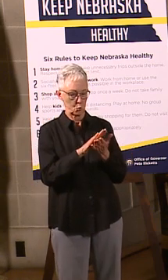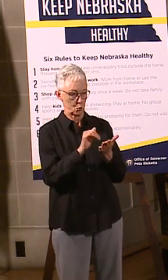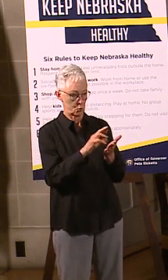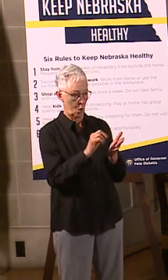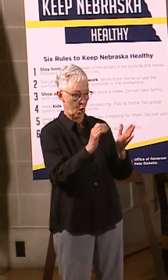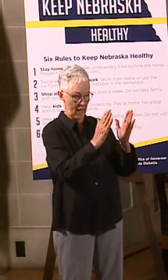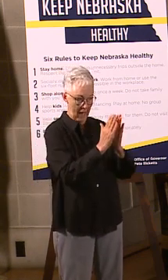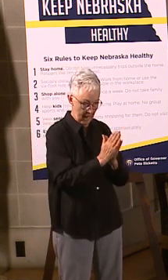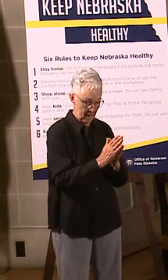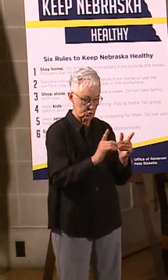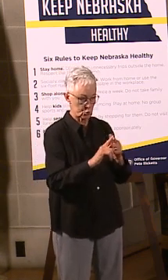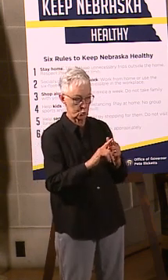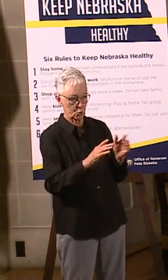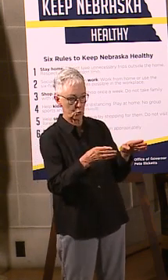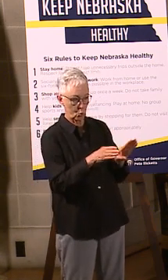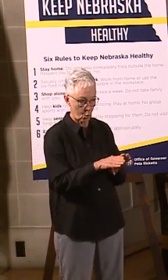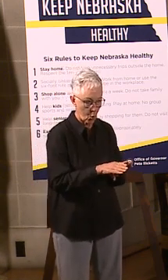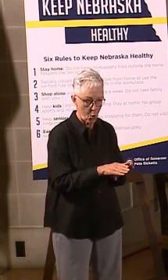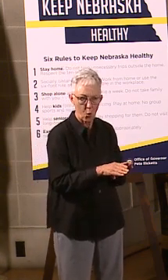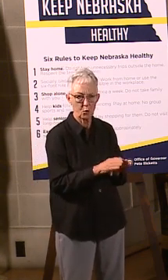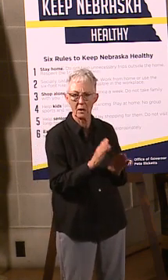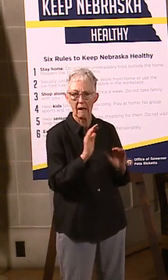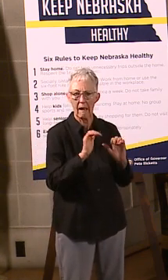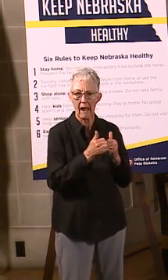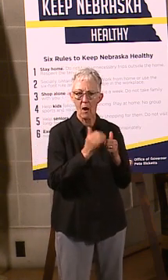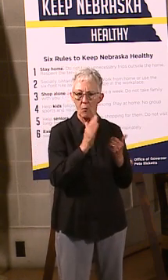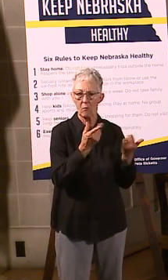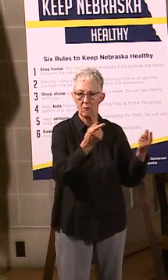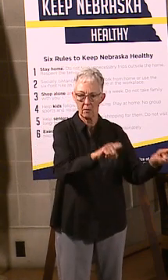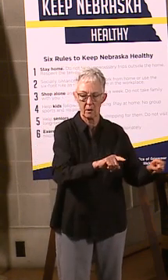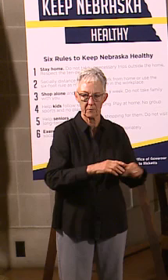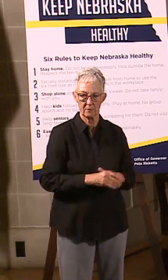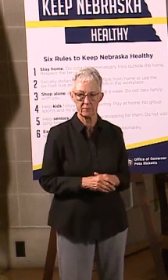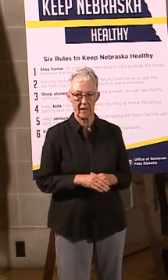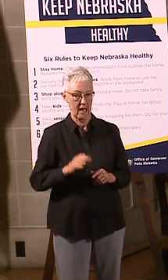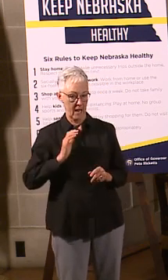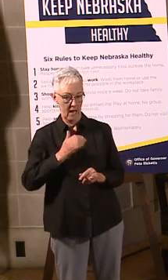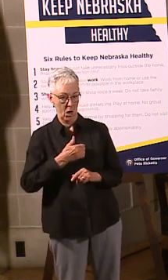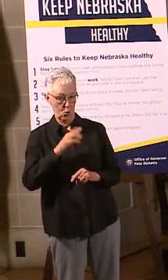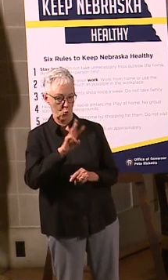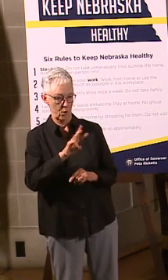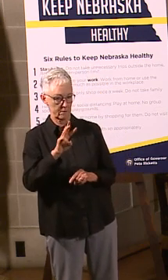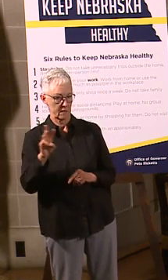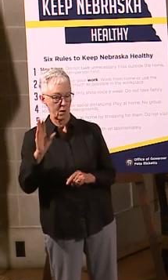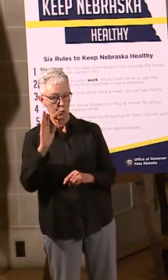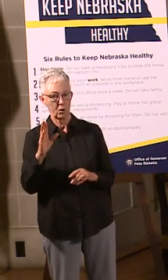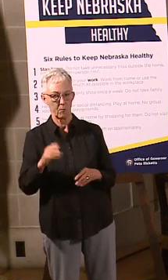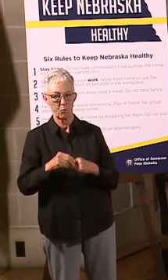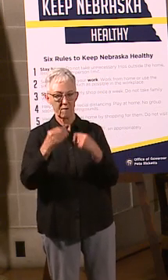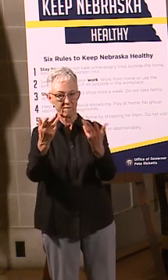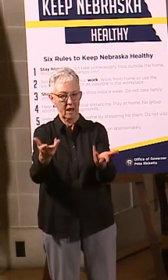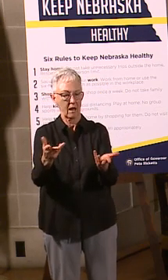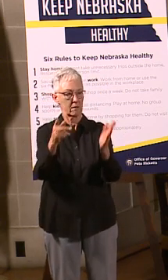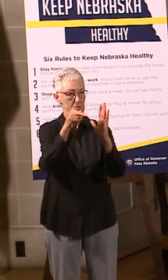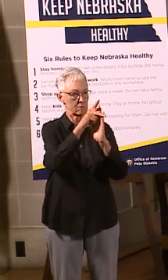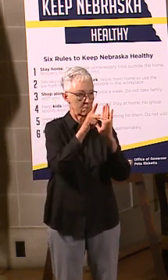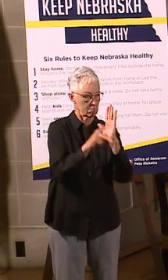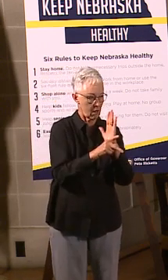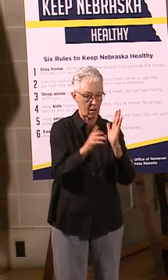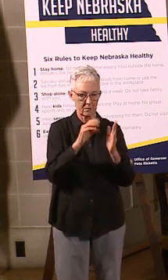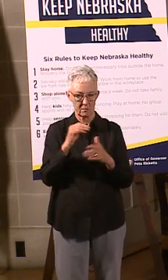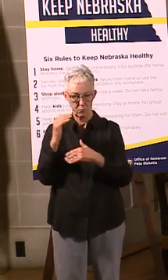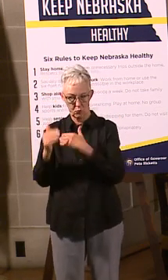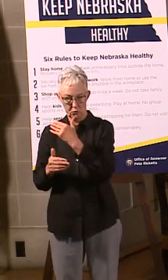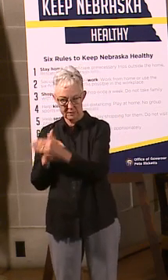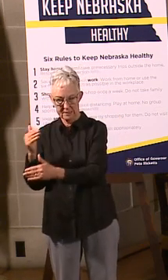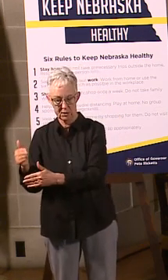Nebraska website starts to provide policies and procedures for schools to think about how they close down. They're going to have to be flexible in case